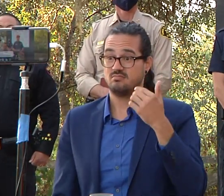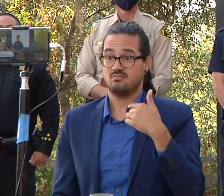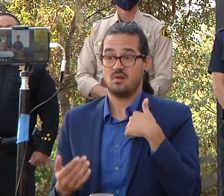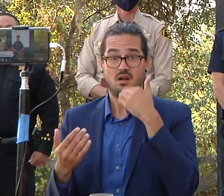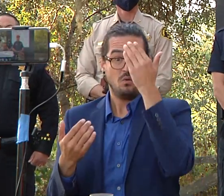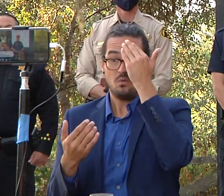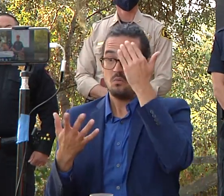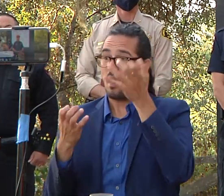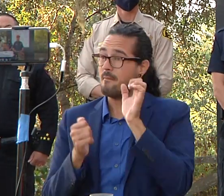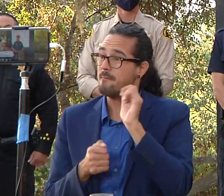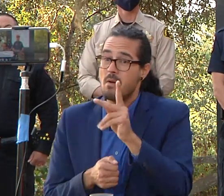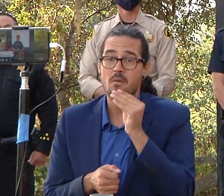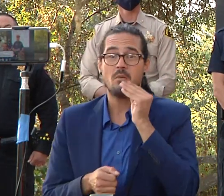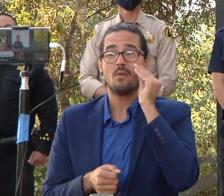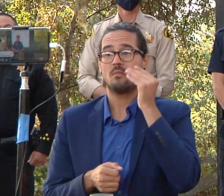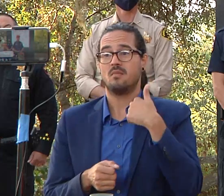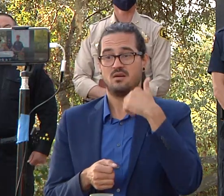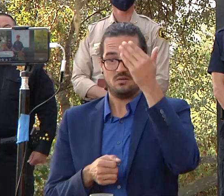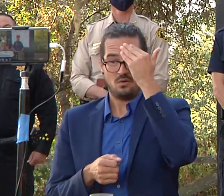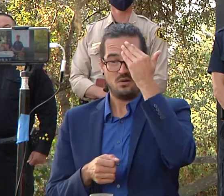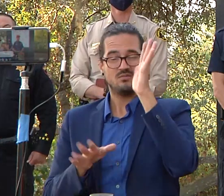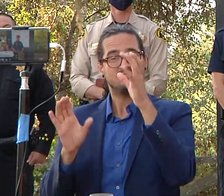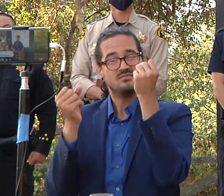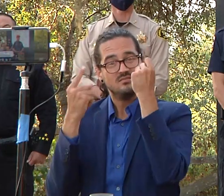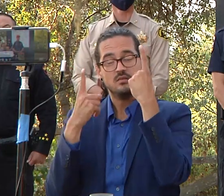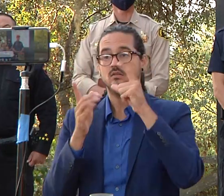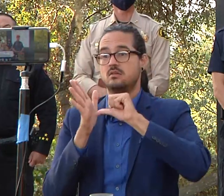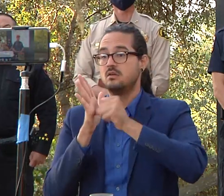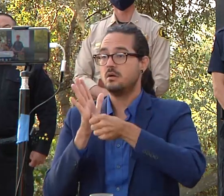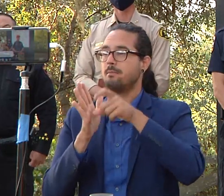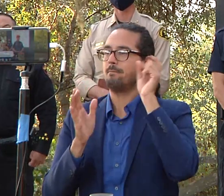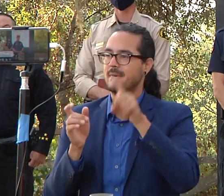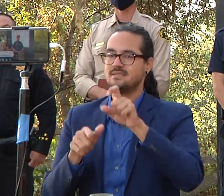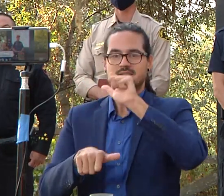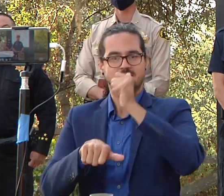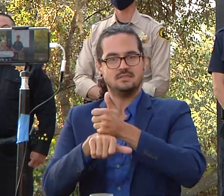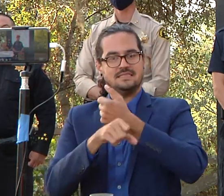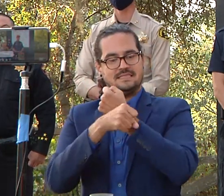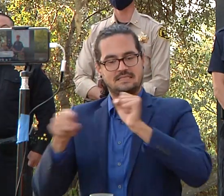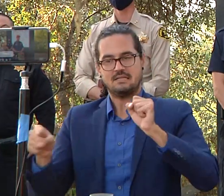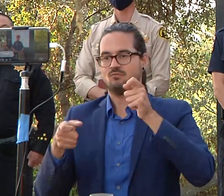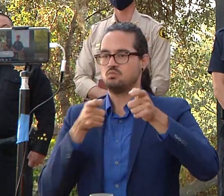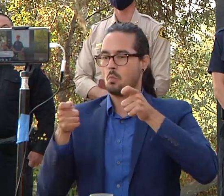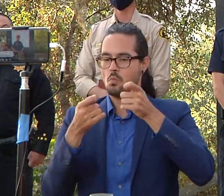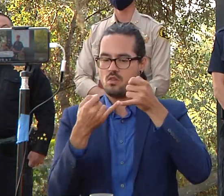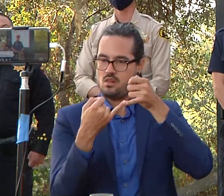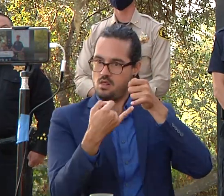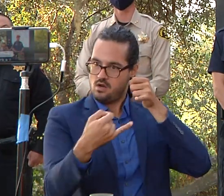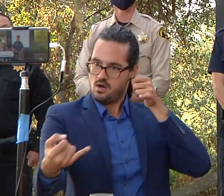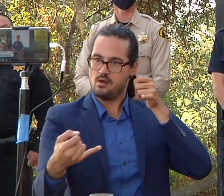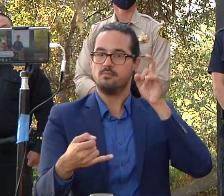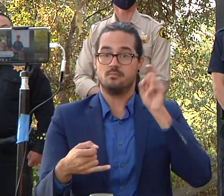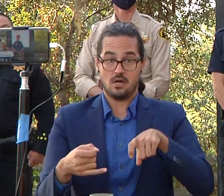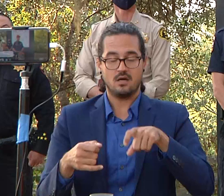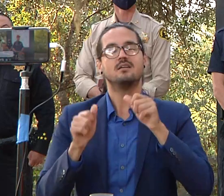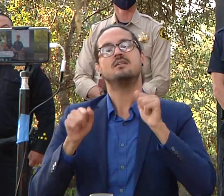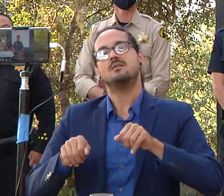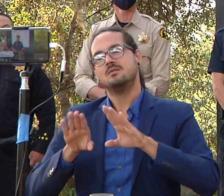render it safe so that we can return everybody back in a timely fashion and in an organized fashion